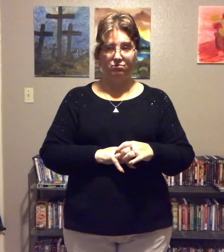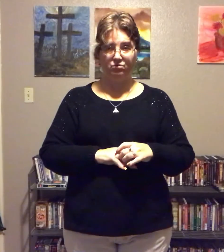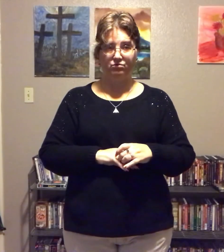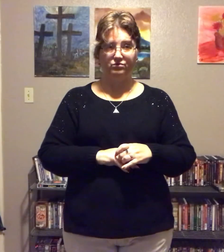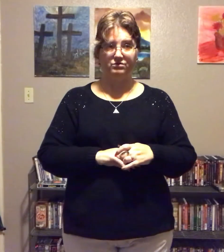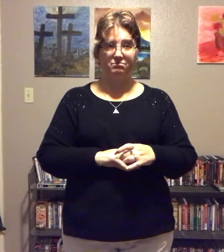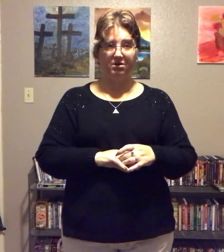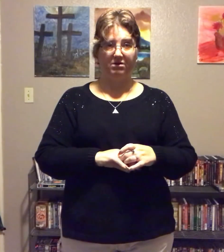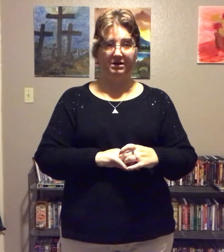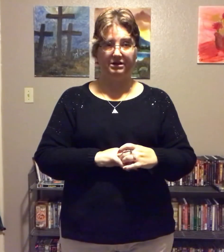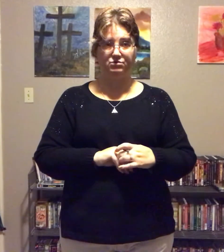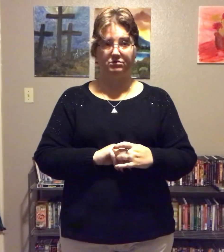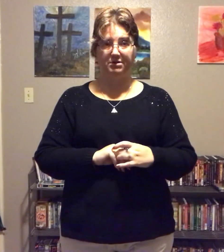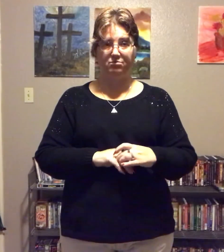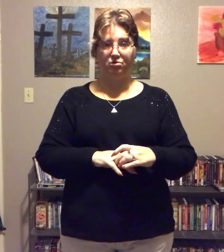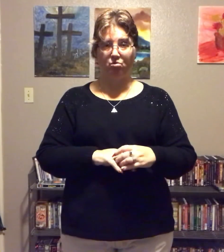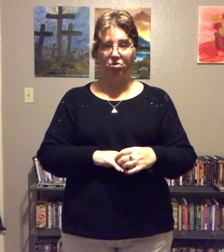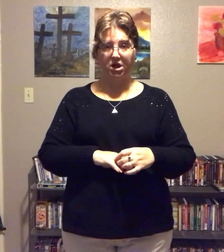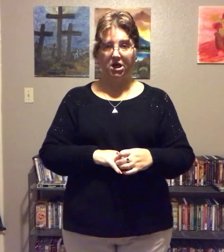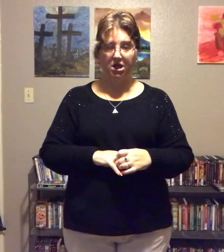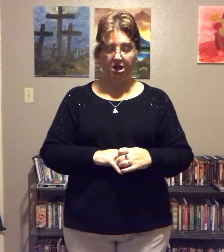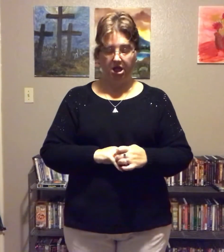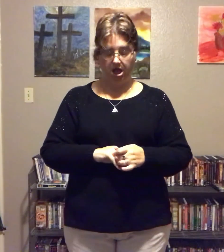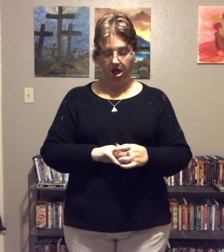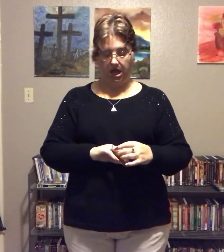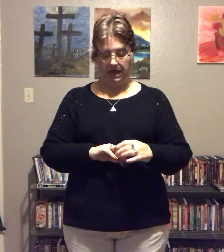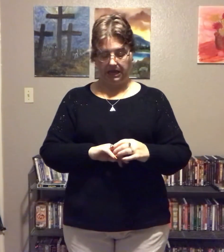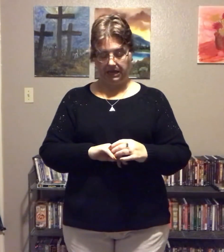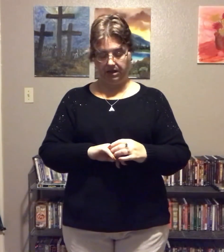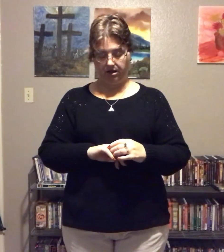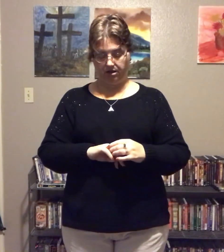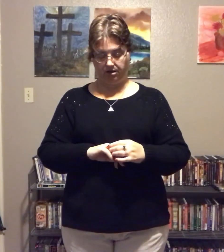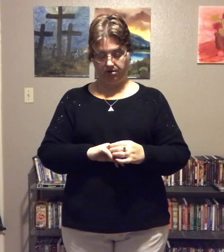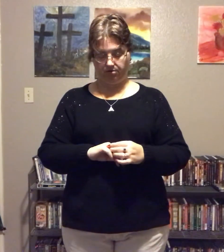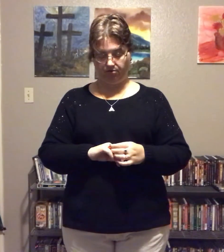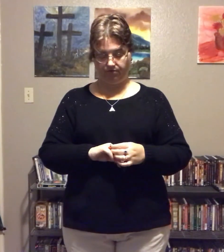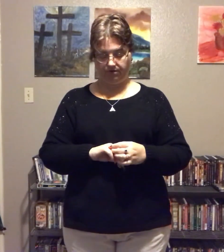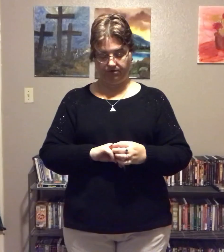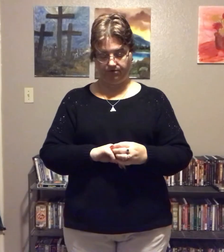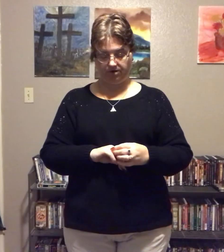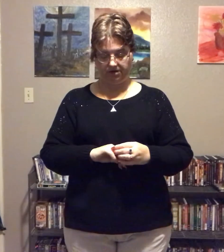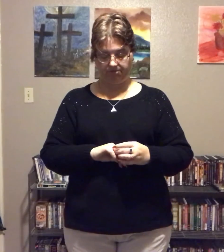rules, bondage, will be broke. And you'll feel the freedom.